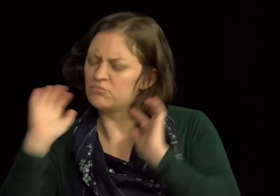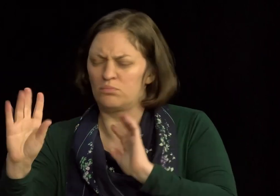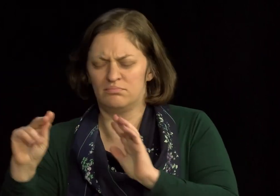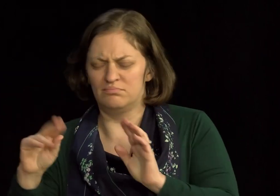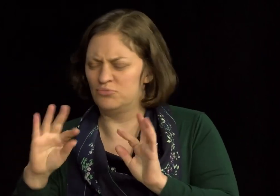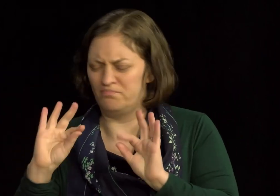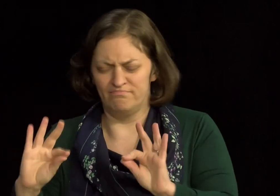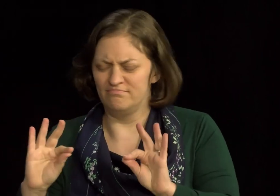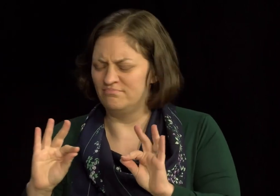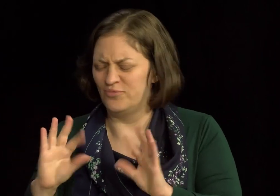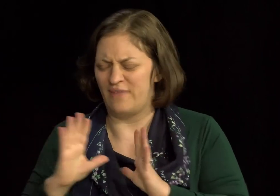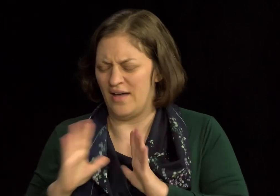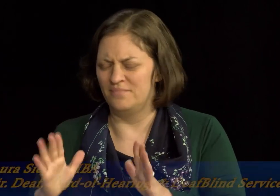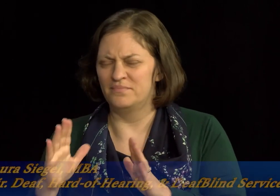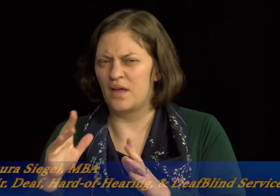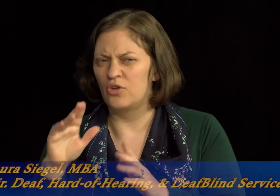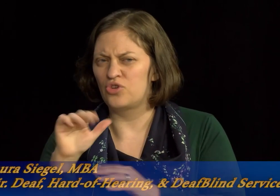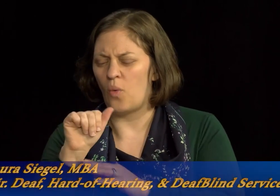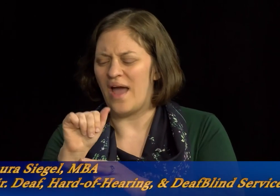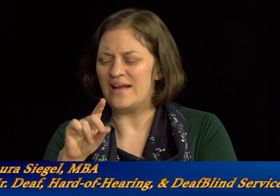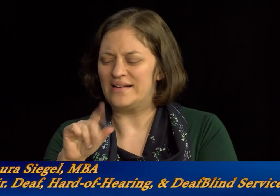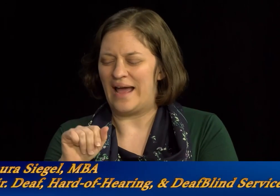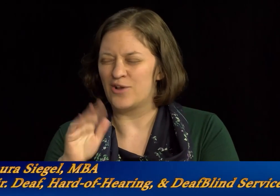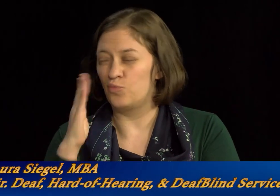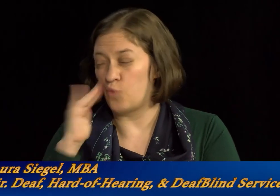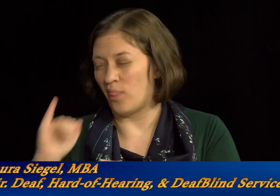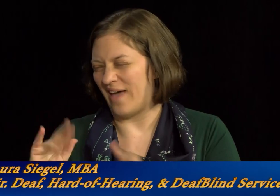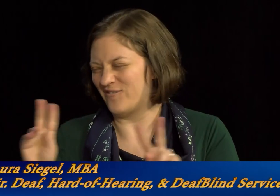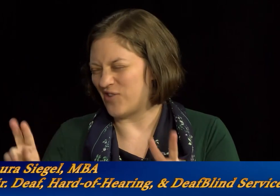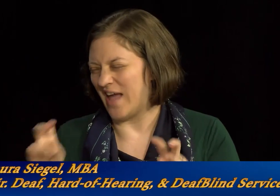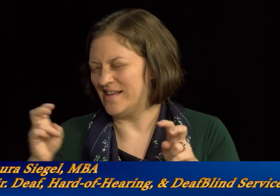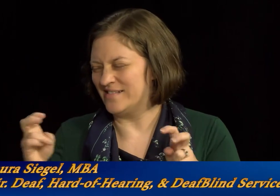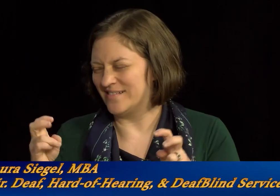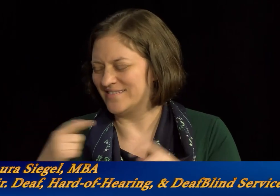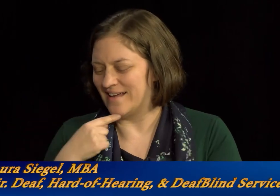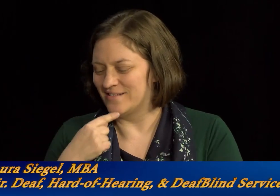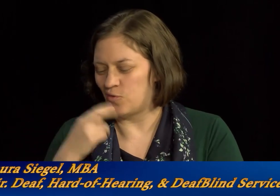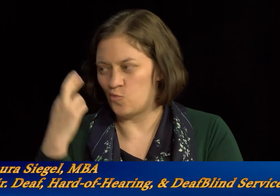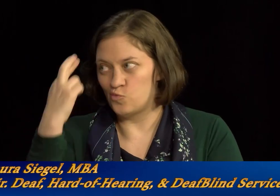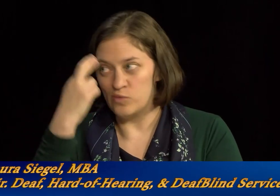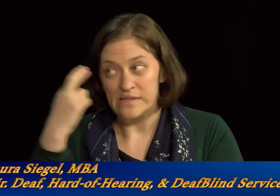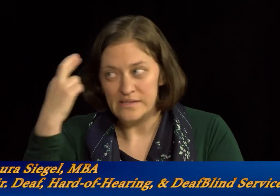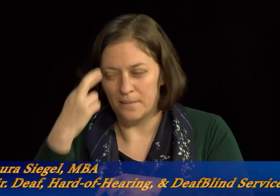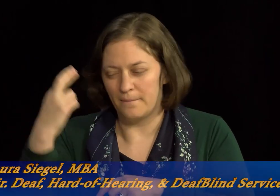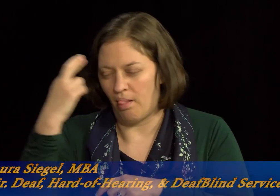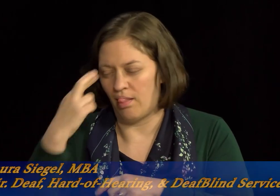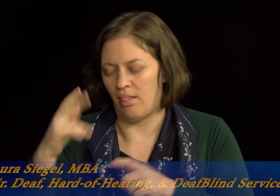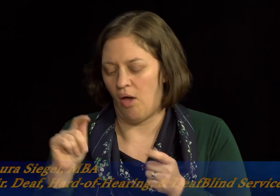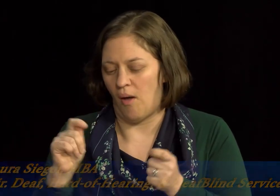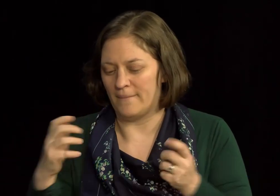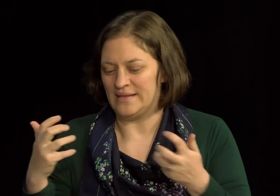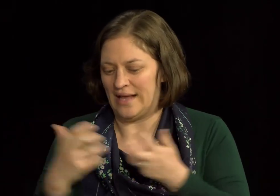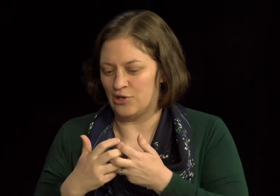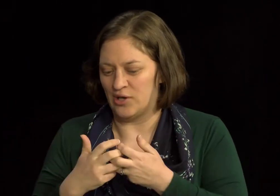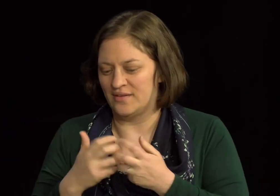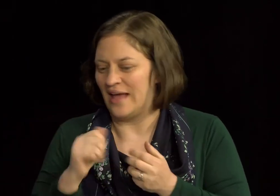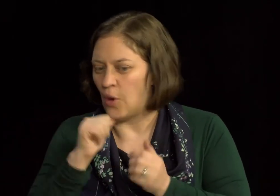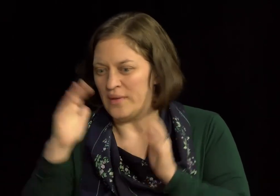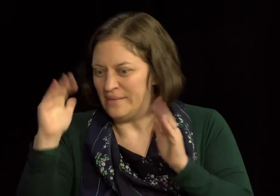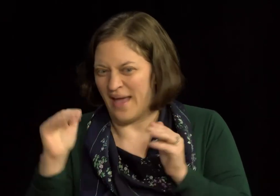Oh, no, no, you're totally fine, Lawrence. So, with the ADA, you know, they use the term reasonable accommodations,